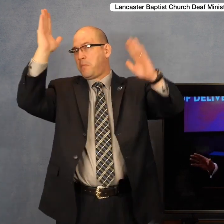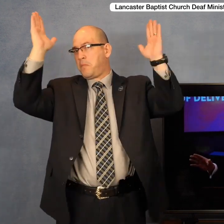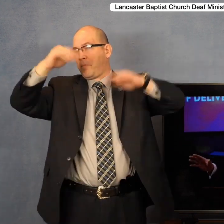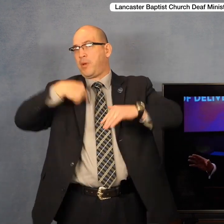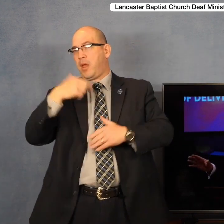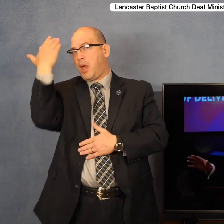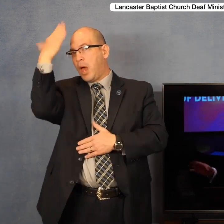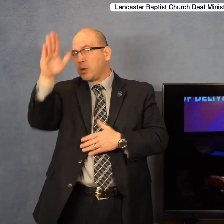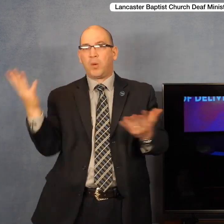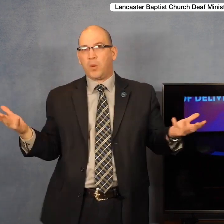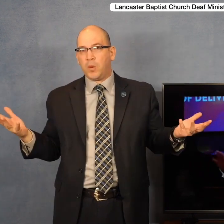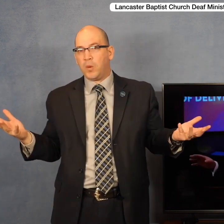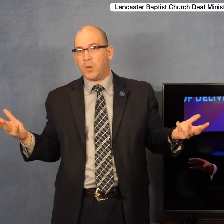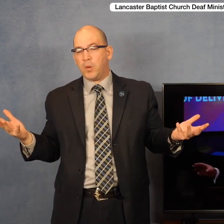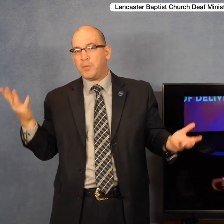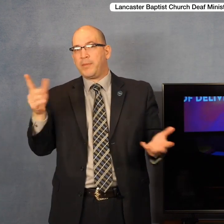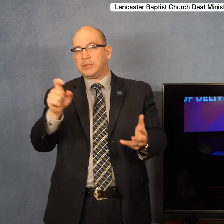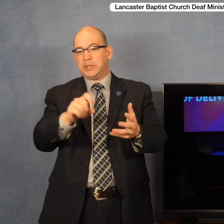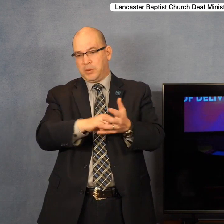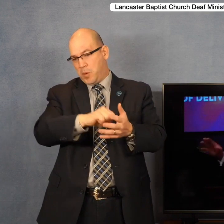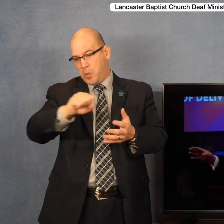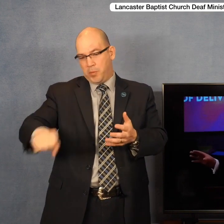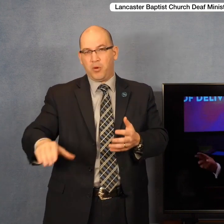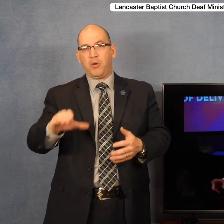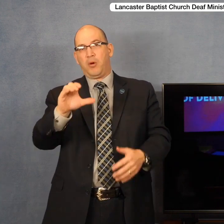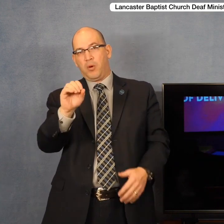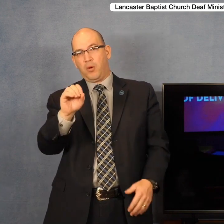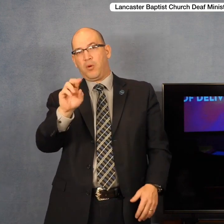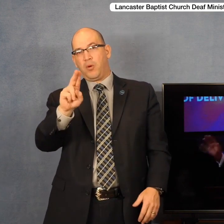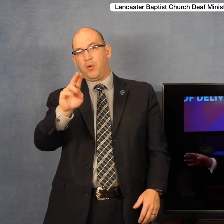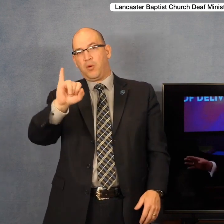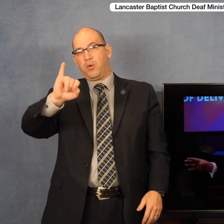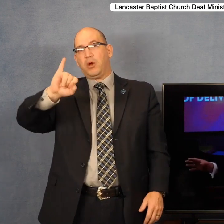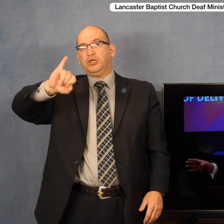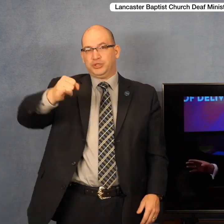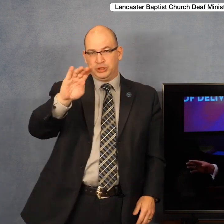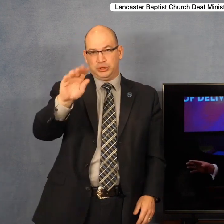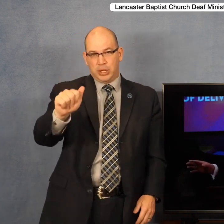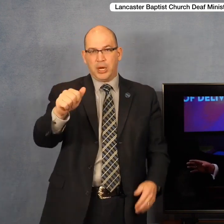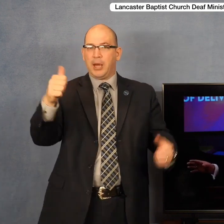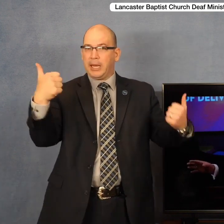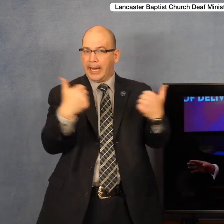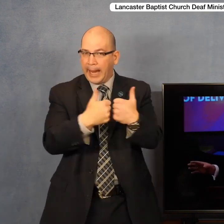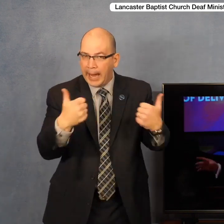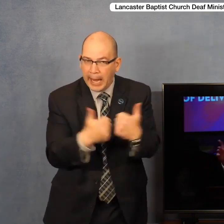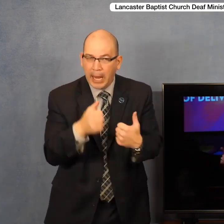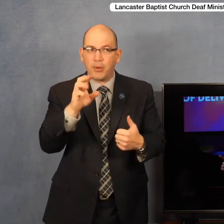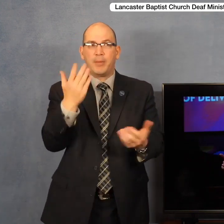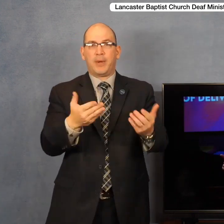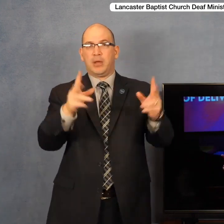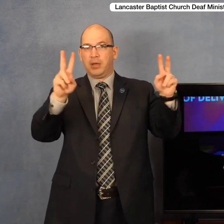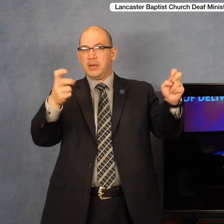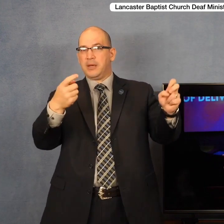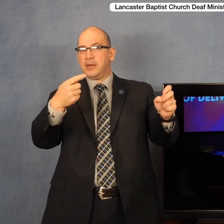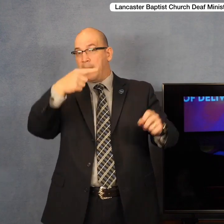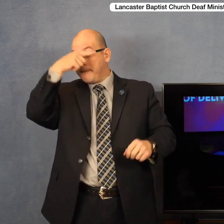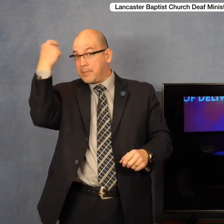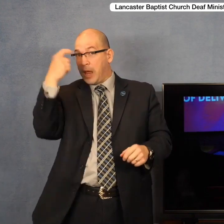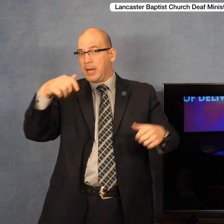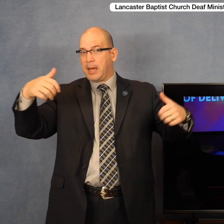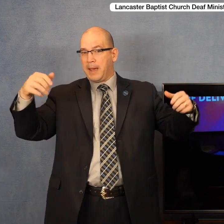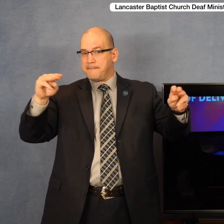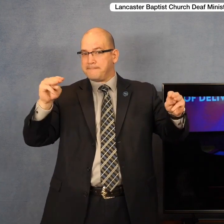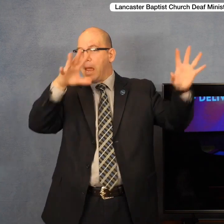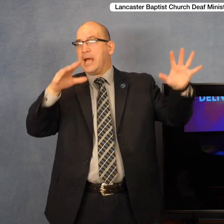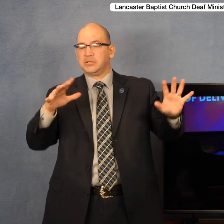need to throw out of your house today. It may be a Ouija board. It may be some black magic. It may be some movies that you've been watching. I'm going to tell you something right now.